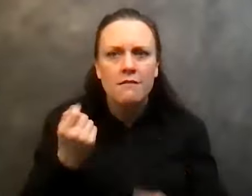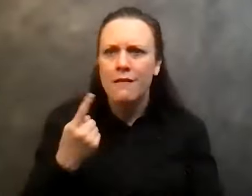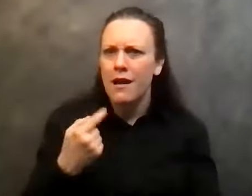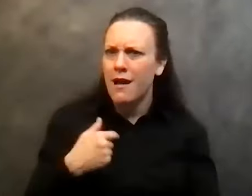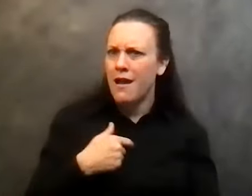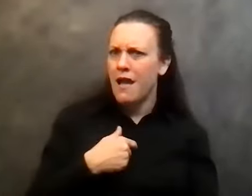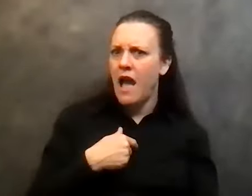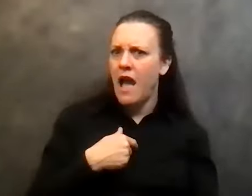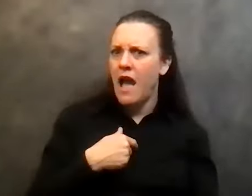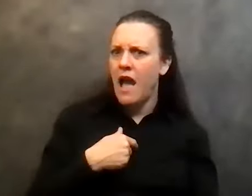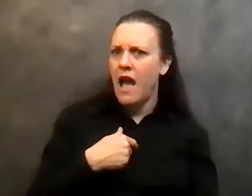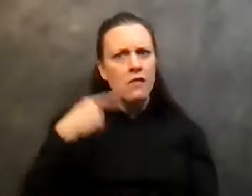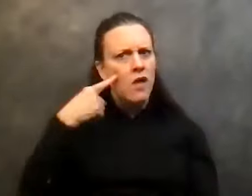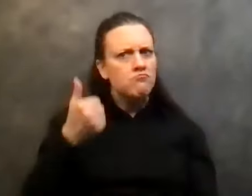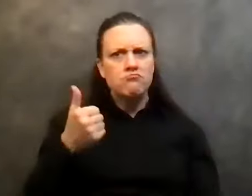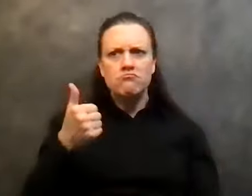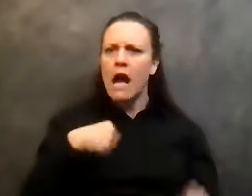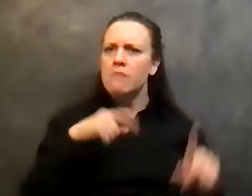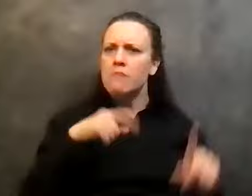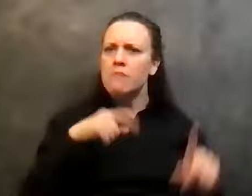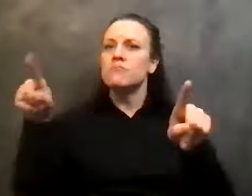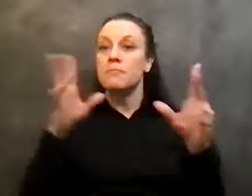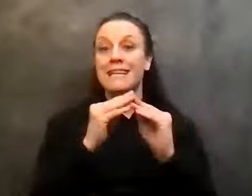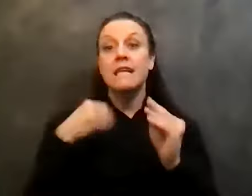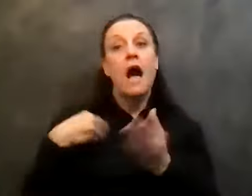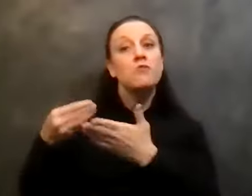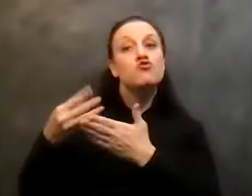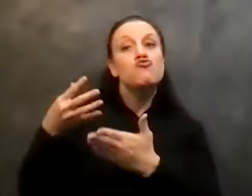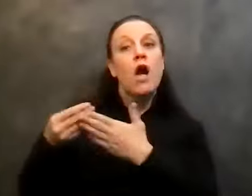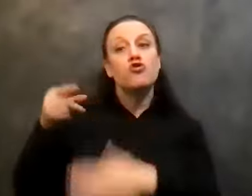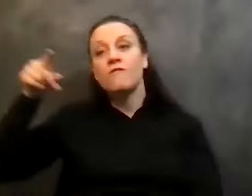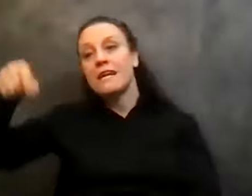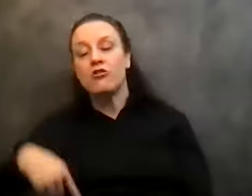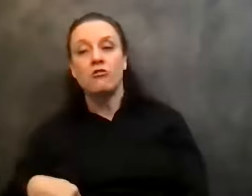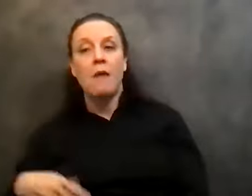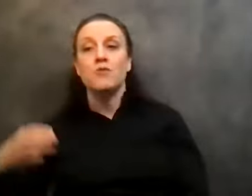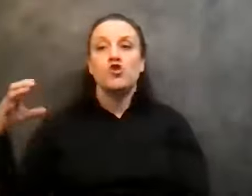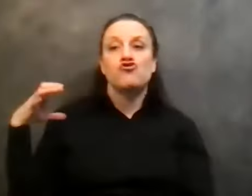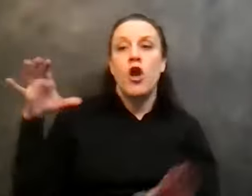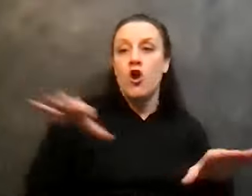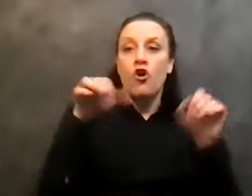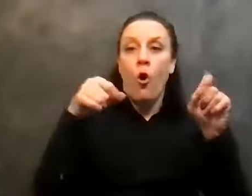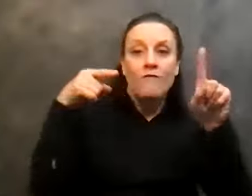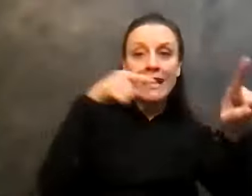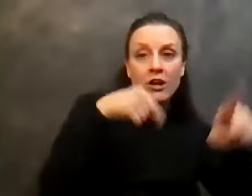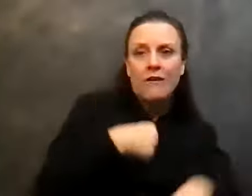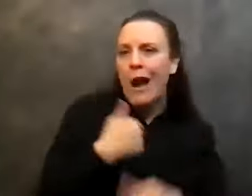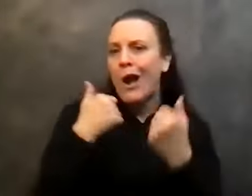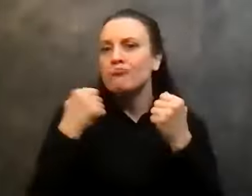a ton of meetings. You know, I'm the treasurer over here. I'm the chairperson over there. I'm driving the boobies from the